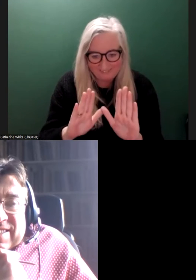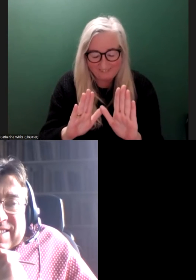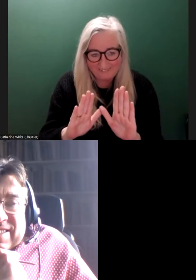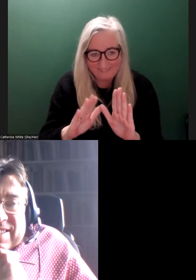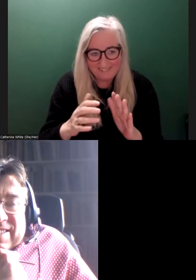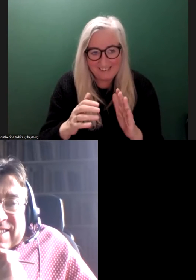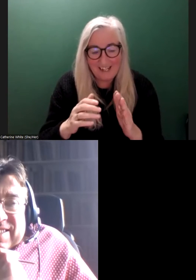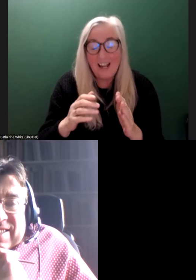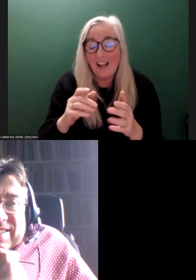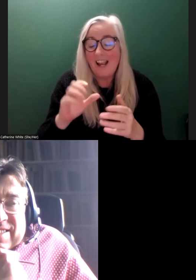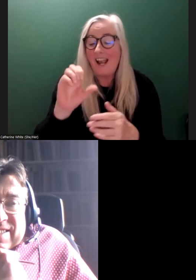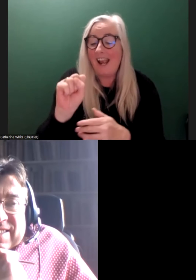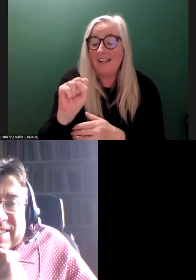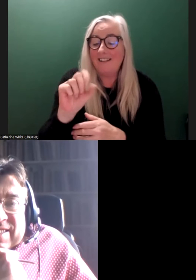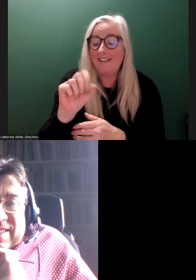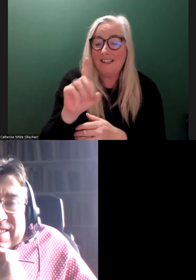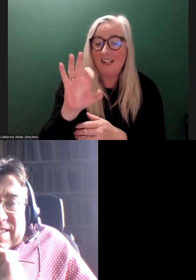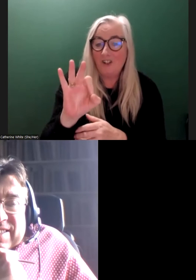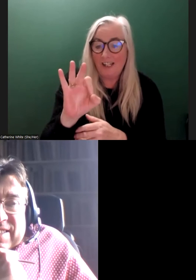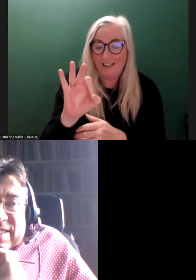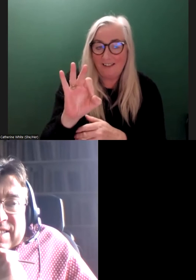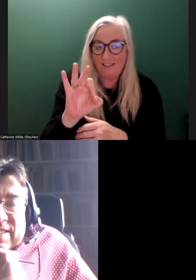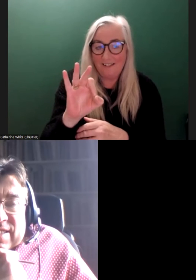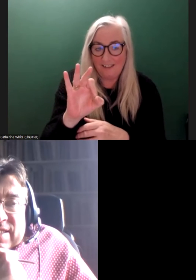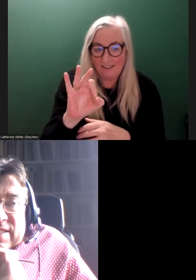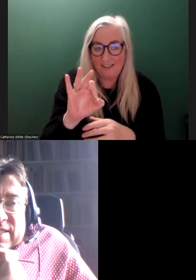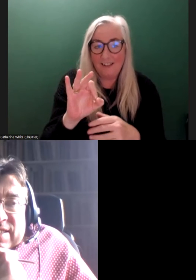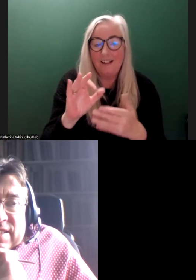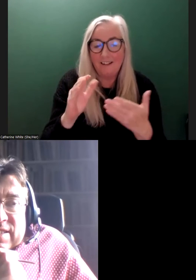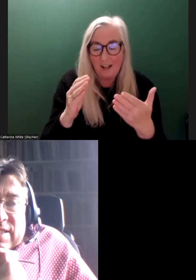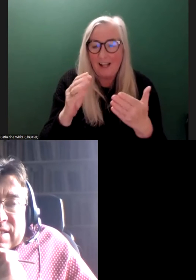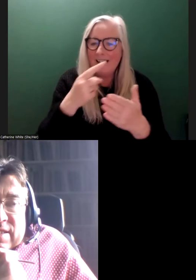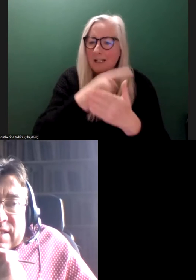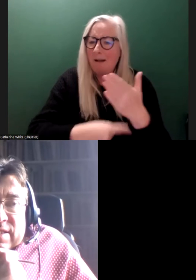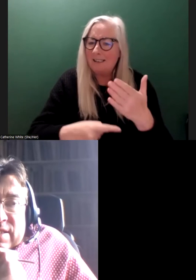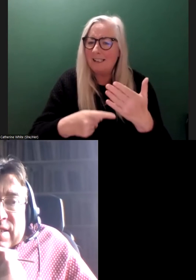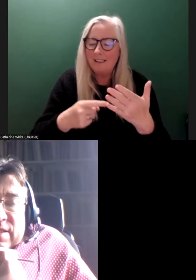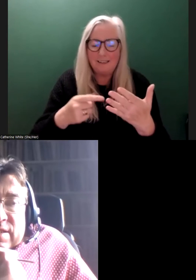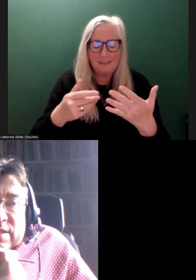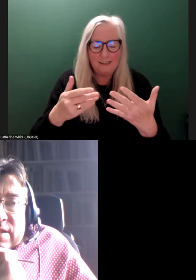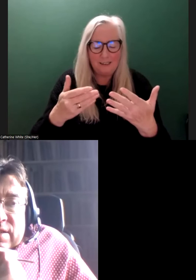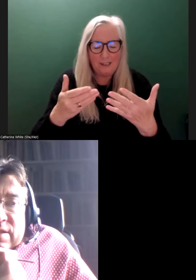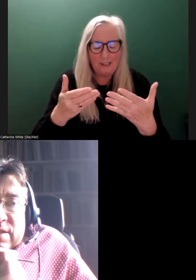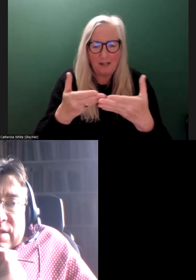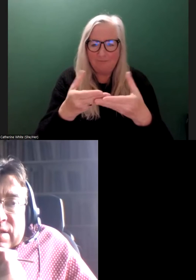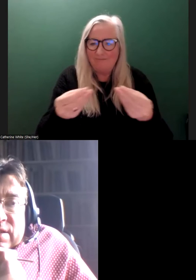interesting. The Sustainable Development Goals and the Sustainable Development Goals Forum, disability seems to be omitted from that. It doesn't seem to interact with that as much.